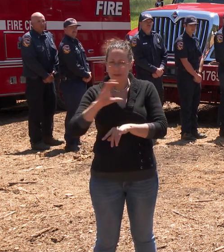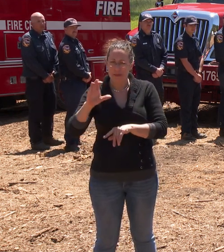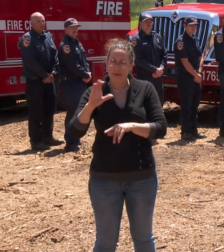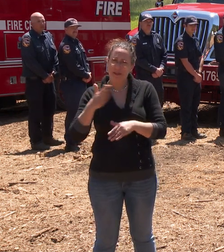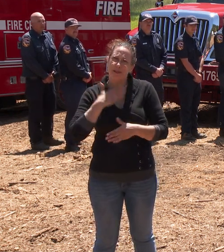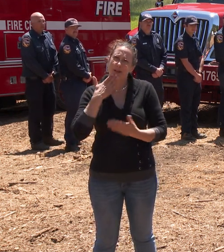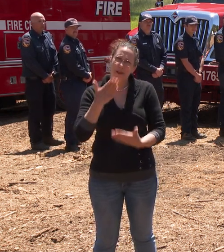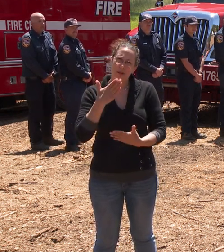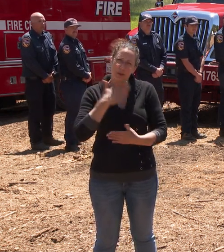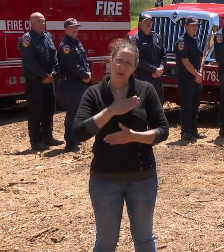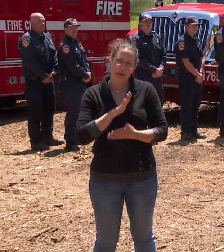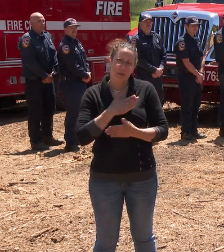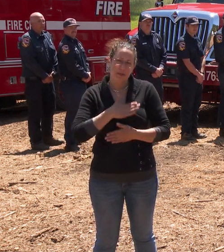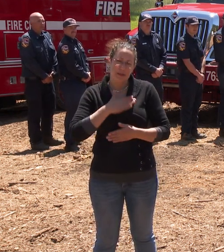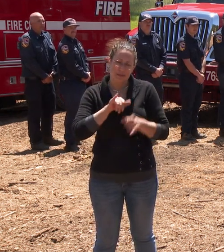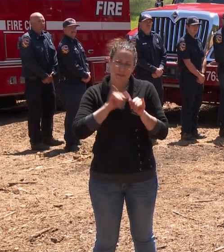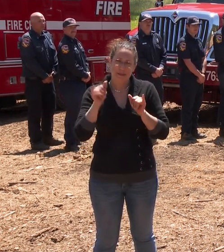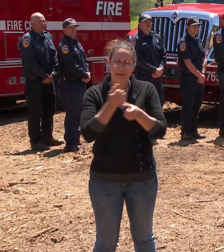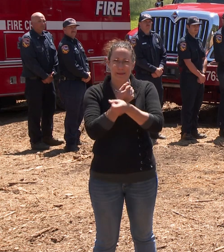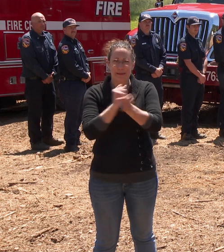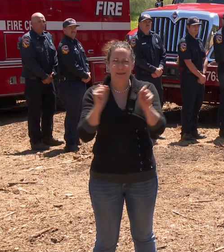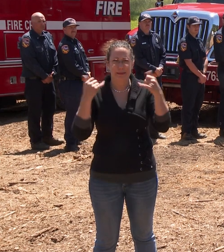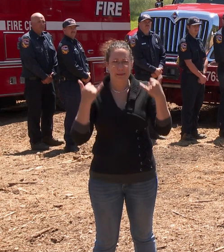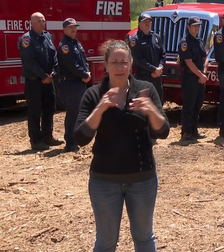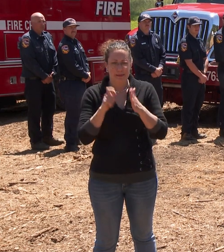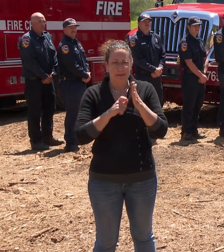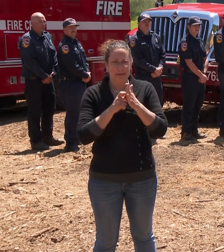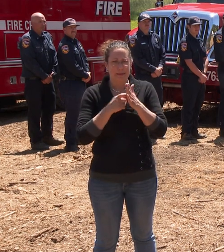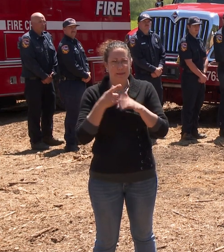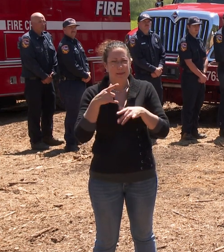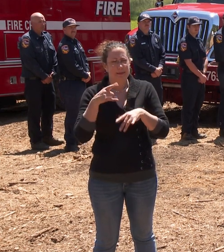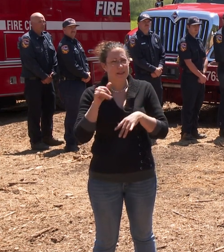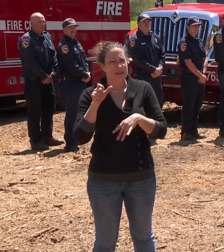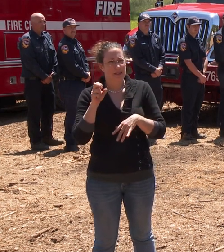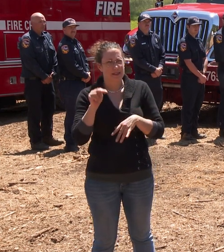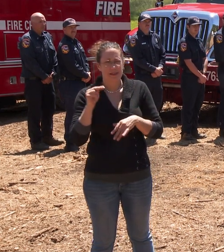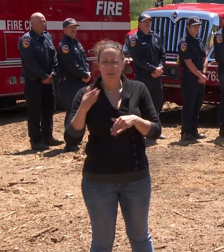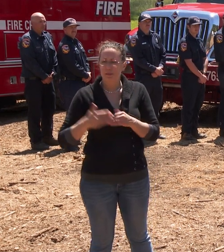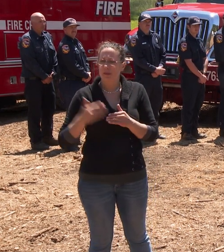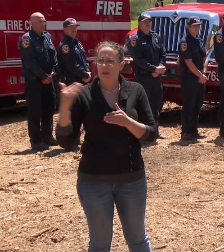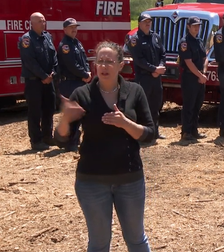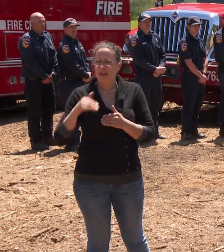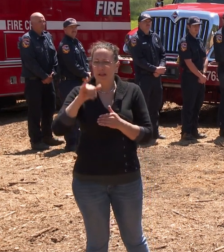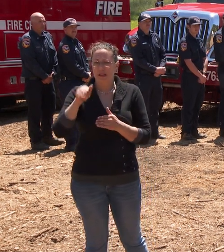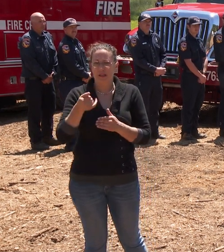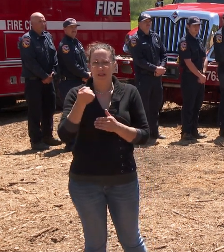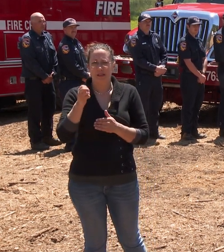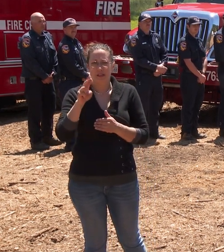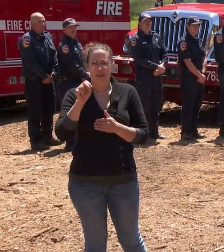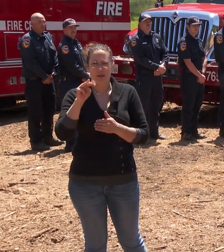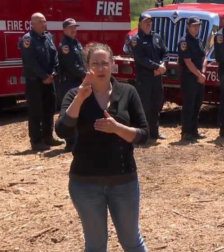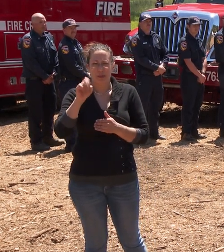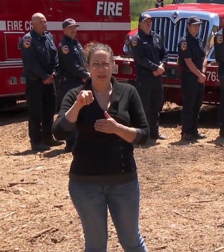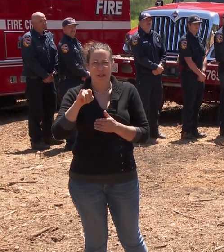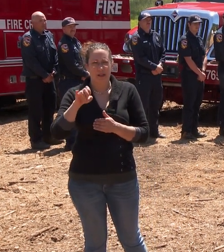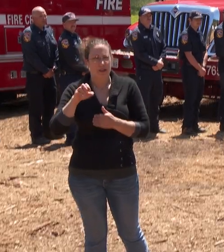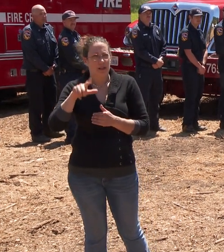safe this season. And with that, I'd like to introduce Assistant Chief Jeremy Linson with the California Highway Patrol.